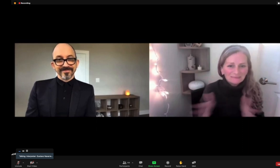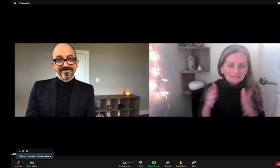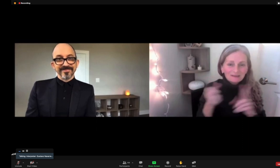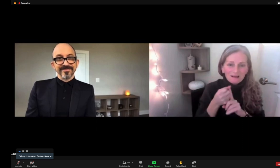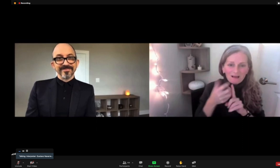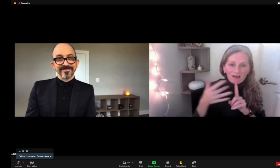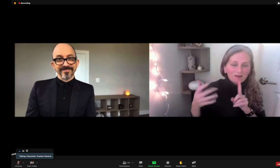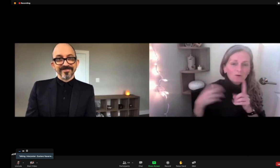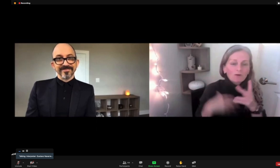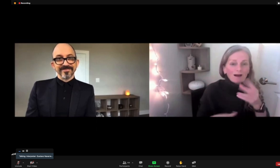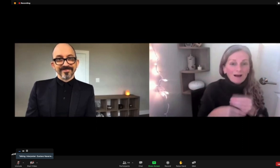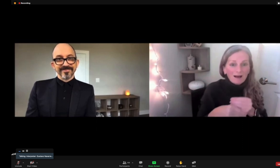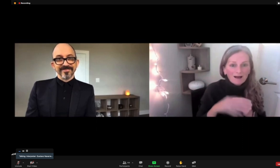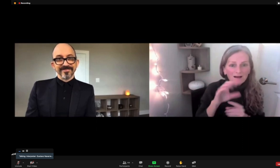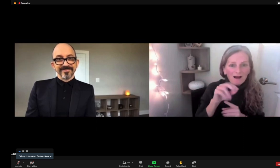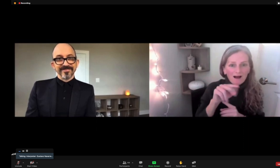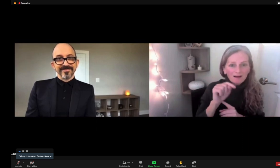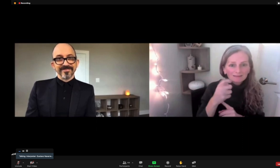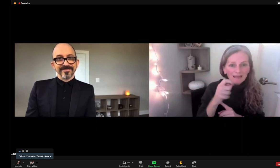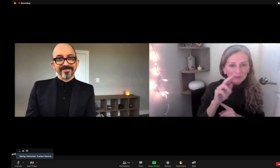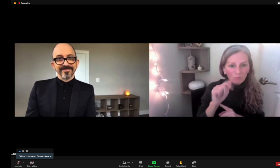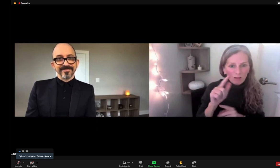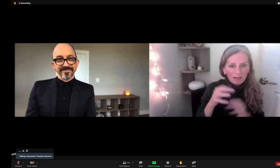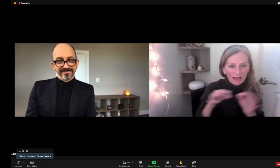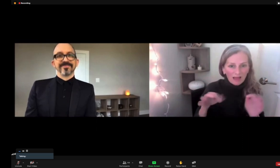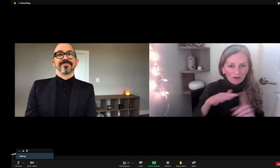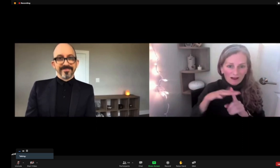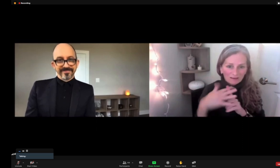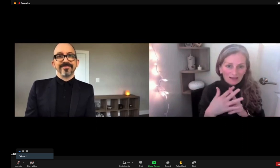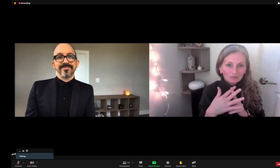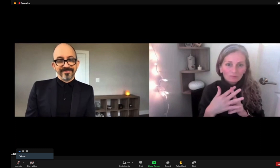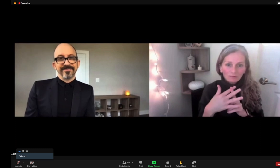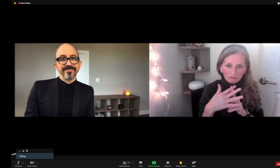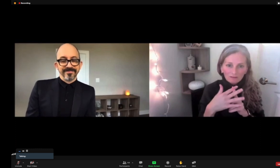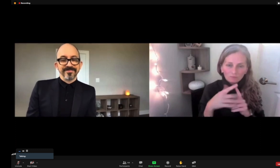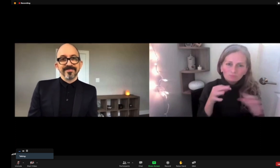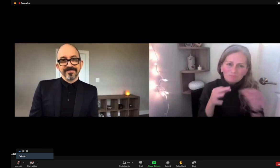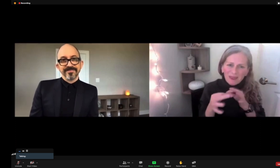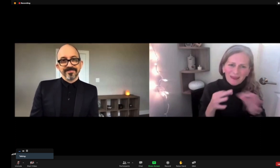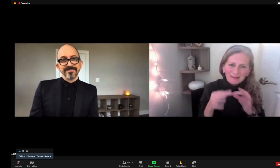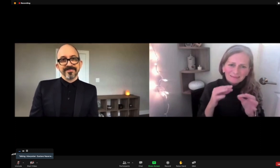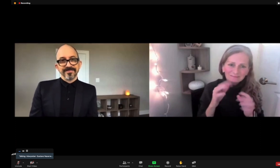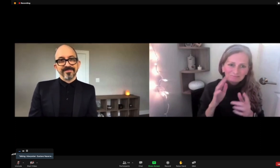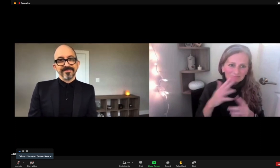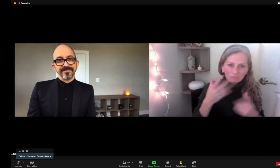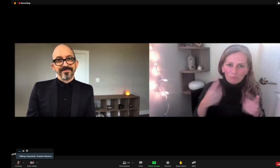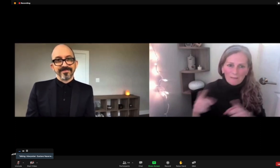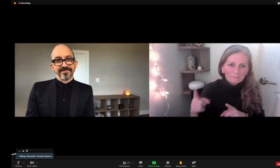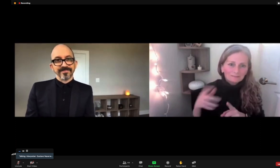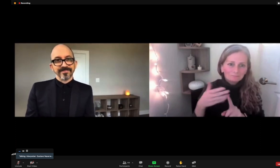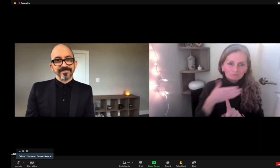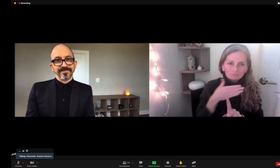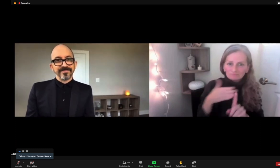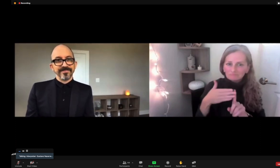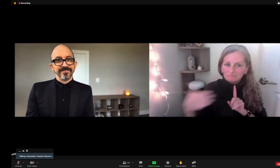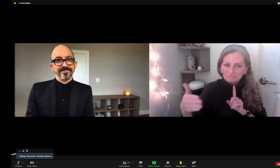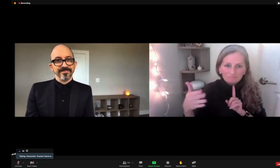substance within the story than